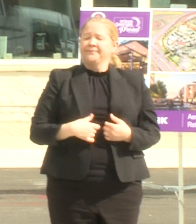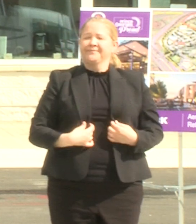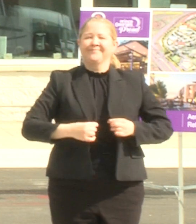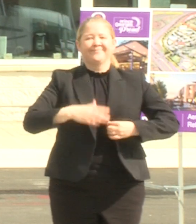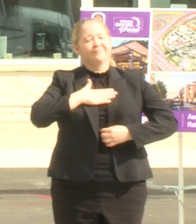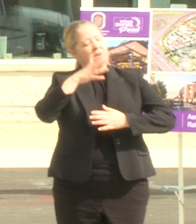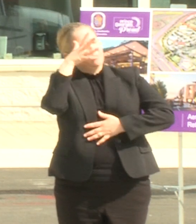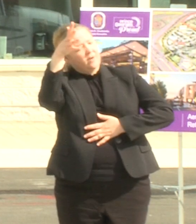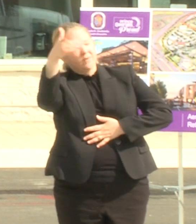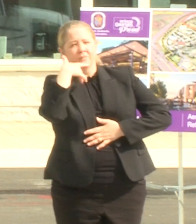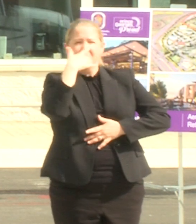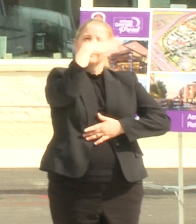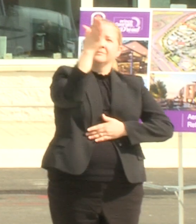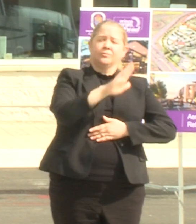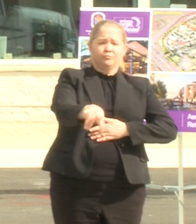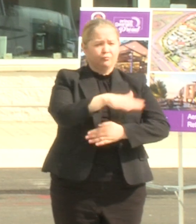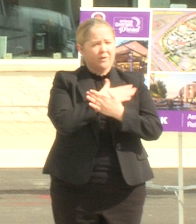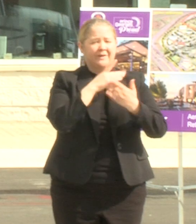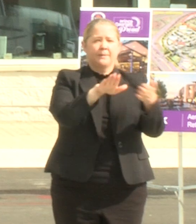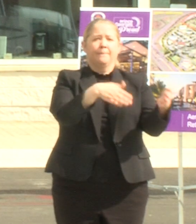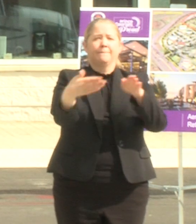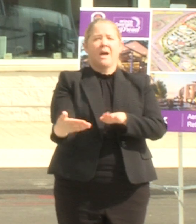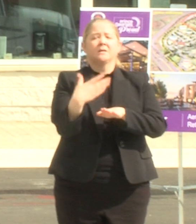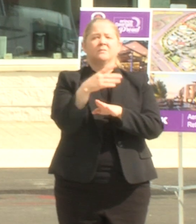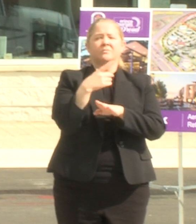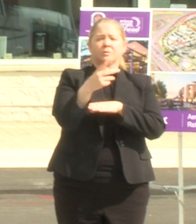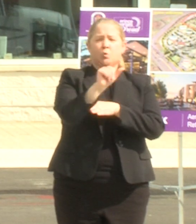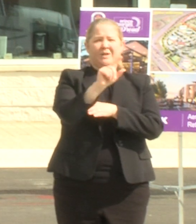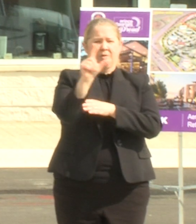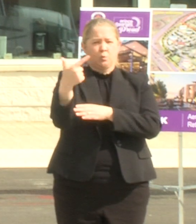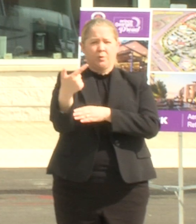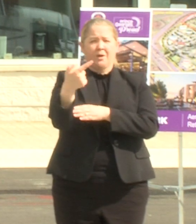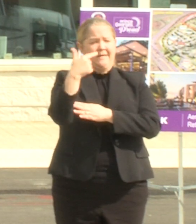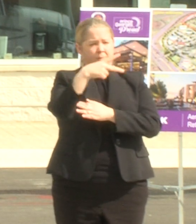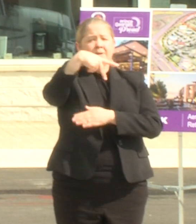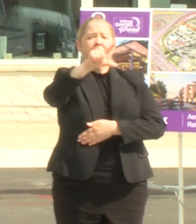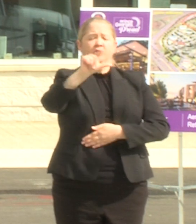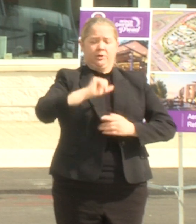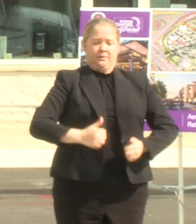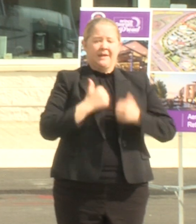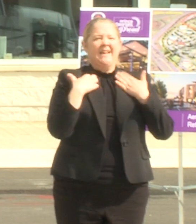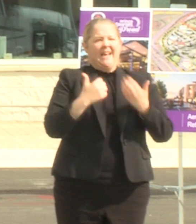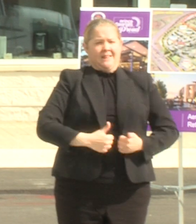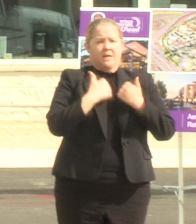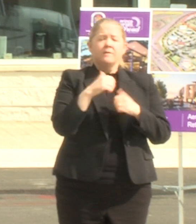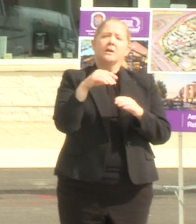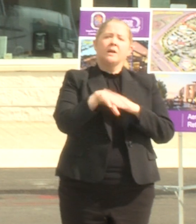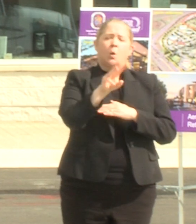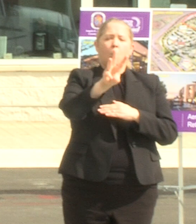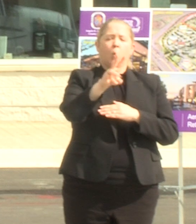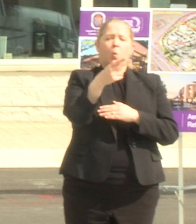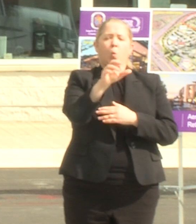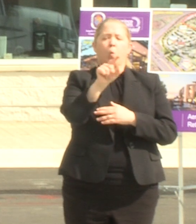my grandfather god rest his soul who died in 21 and i got this he was a prince george's county resident he lived in woodmore for almost 20 years